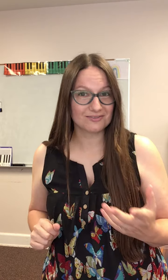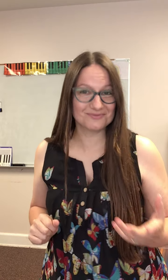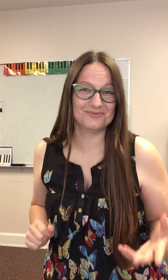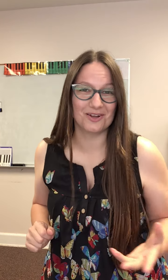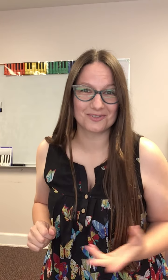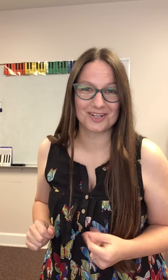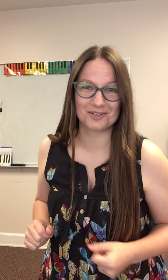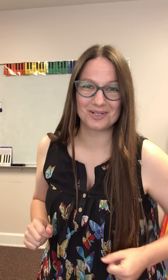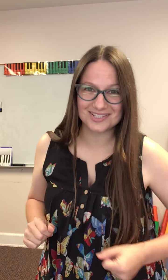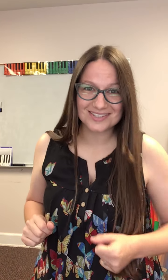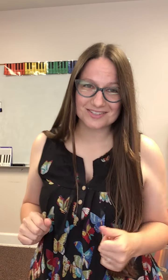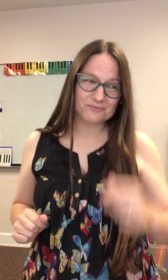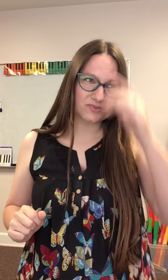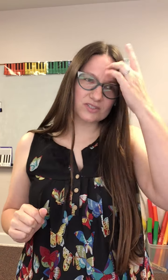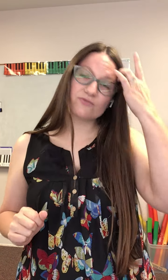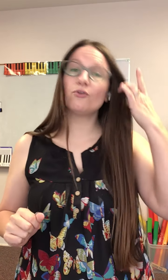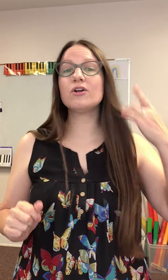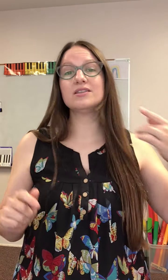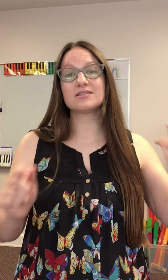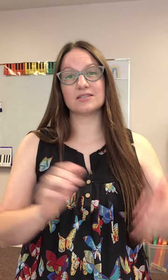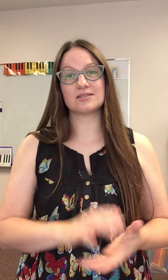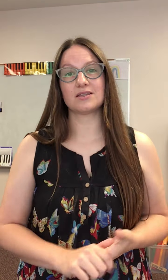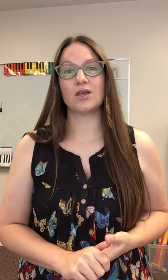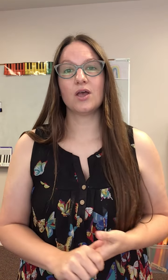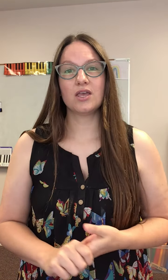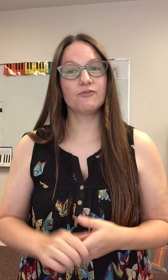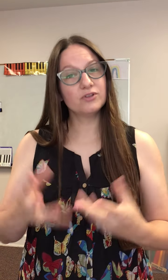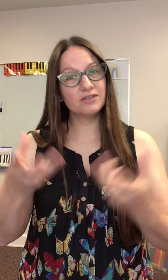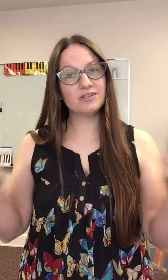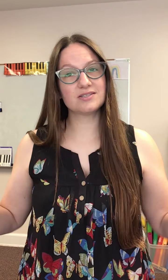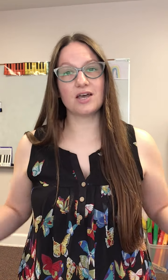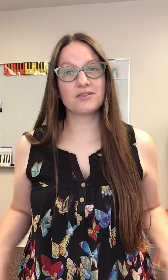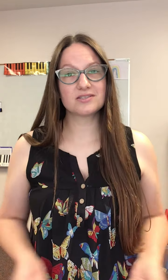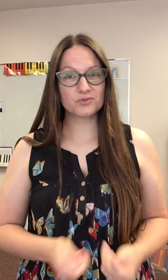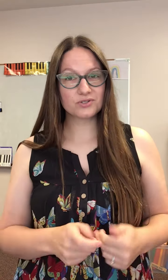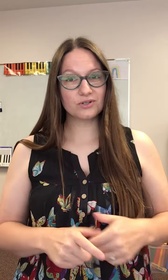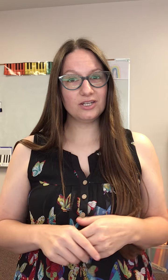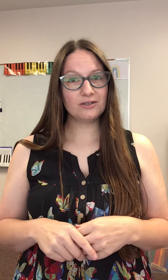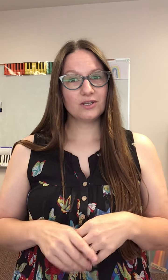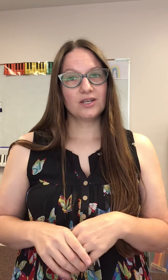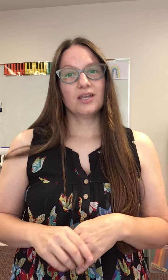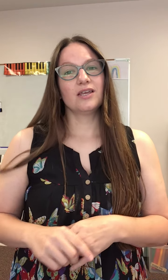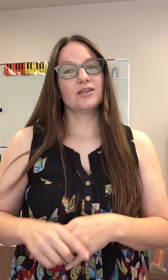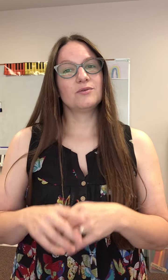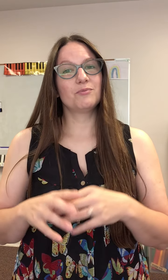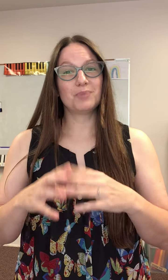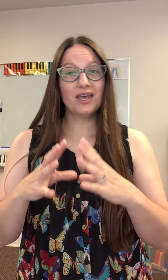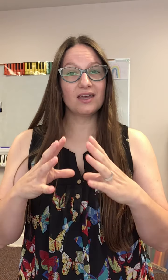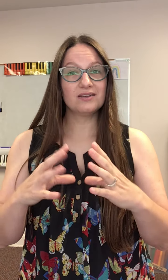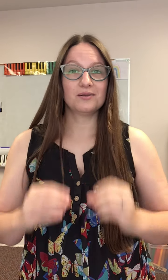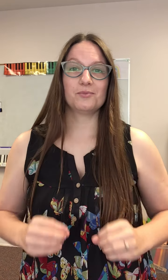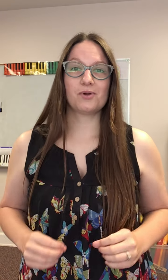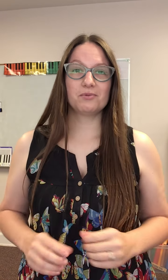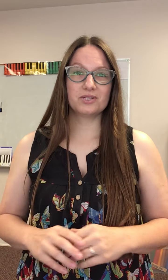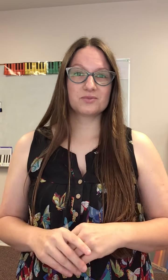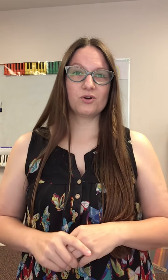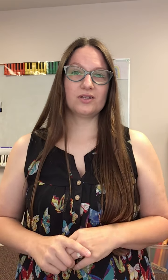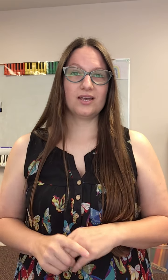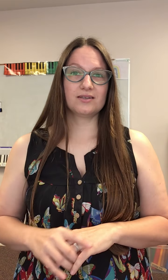on a regular basis for instance if you live in the southeast Missouri bed probably is more like